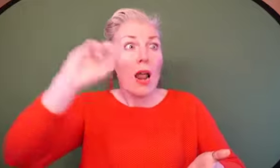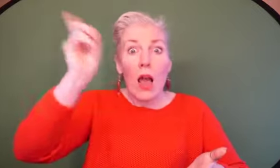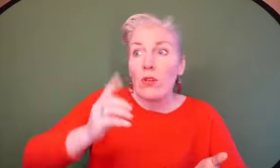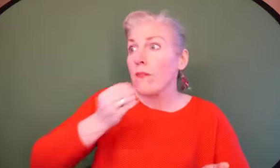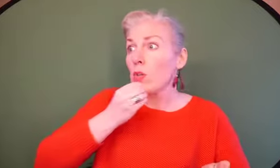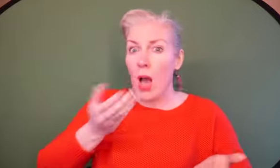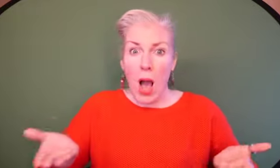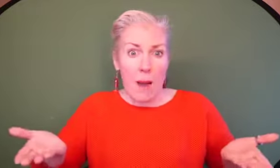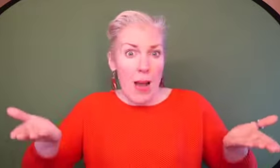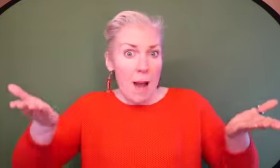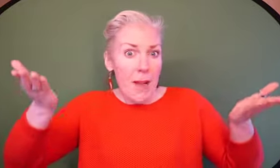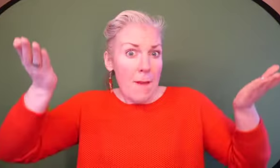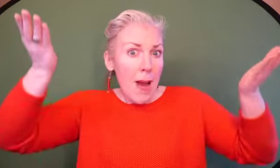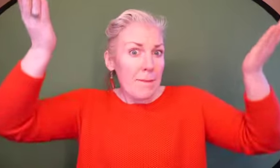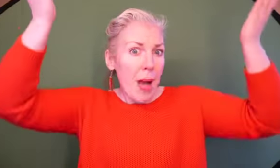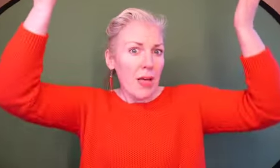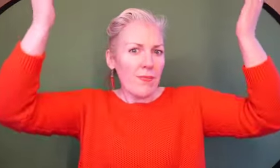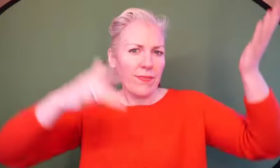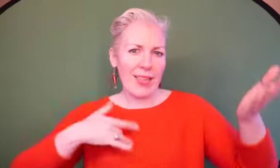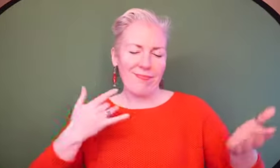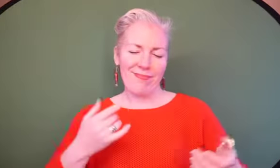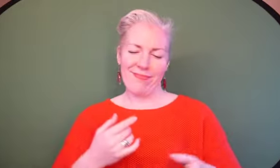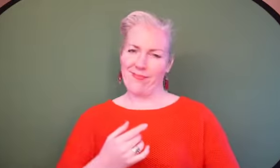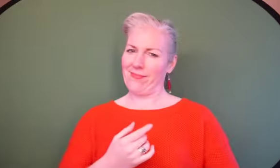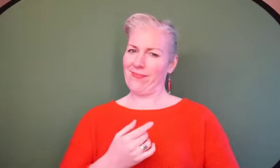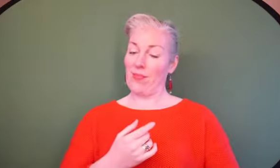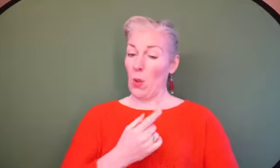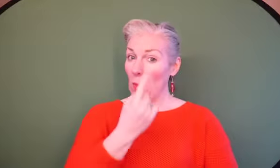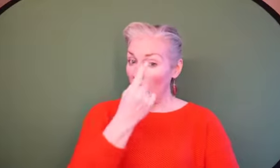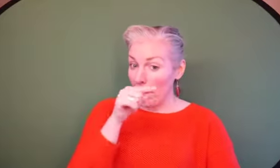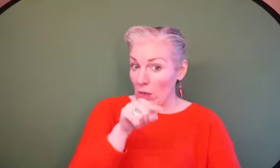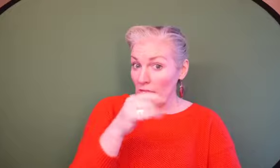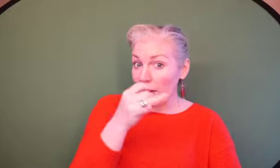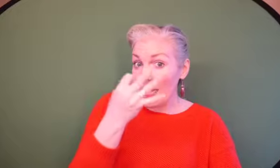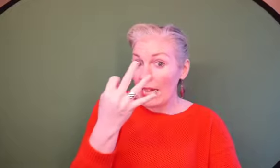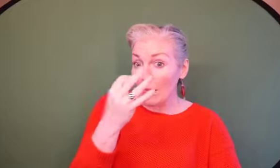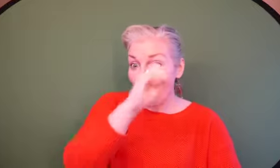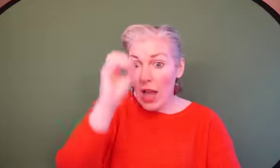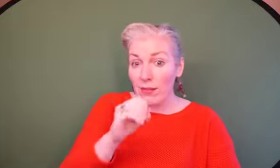I don't know